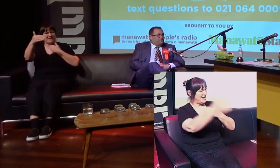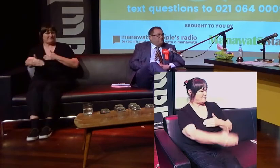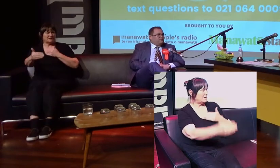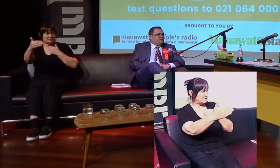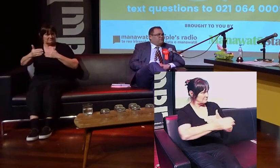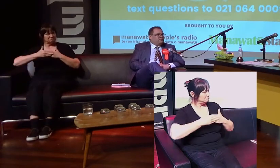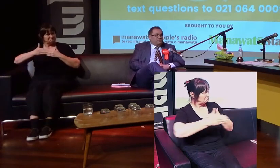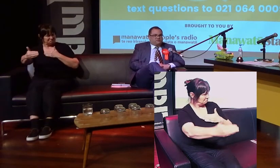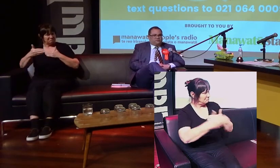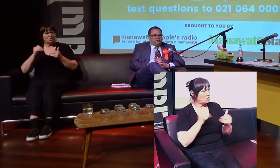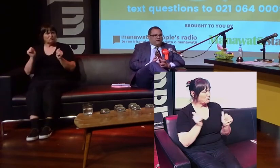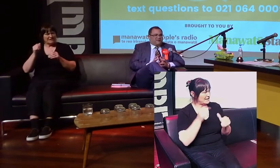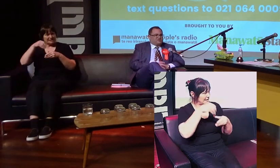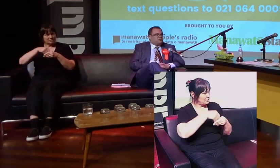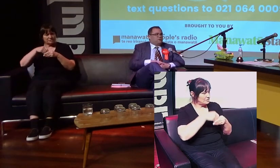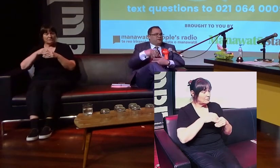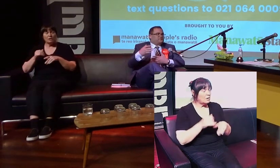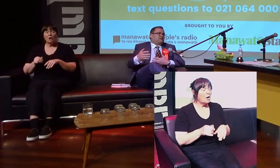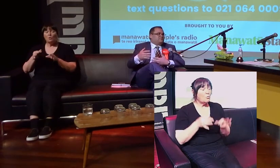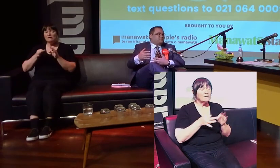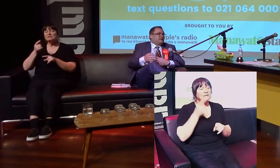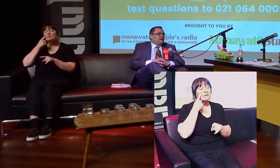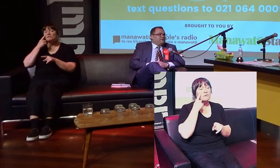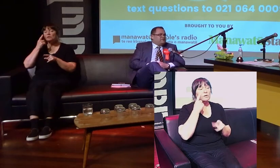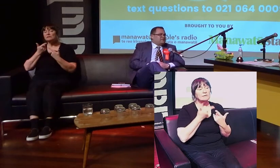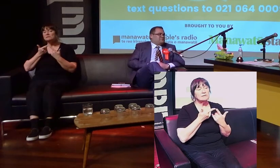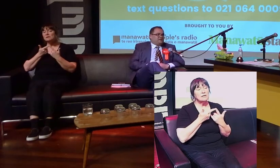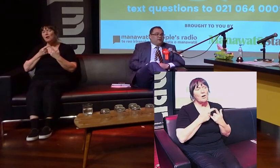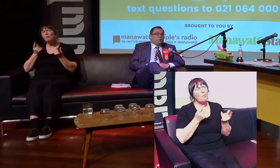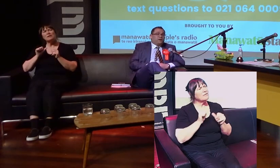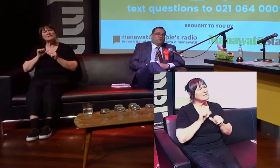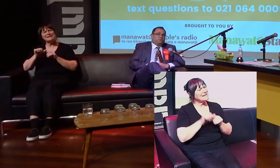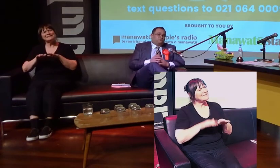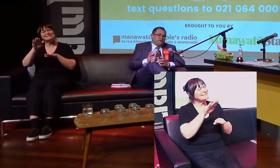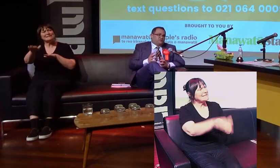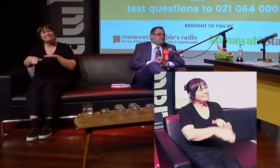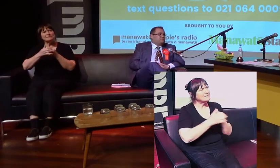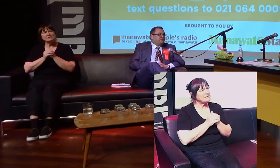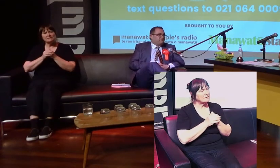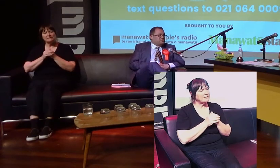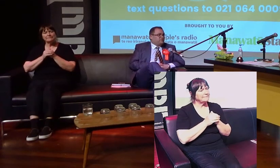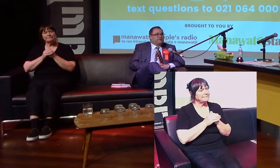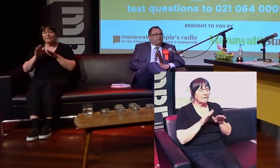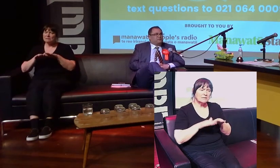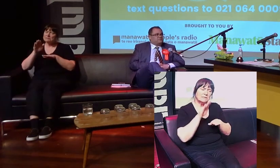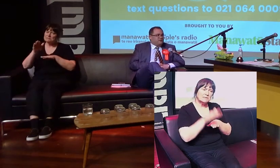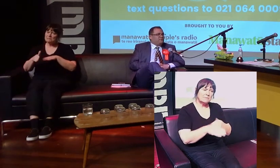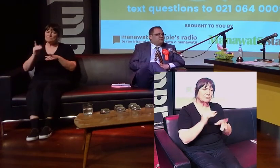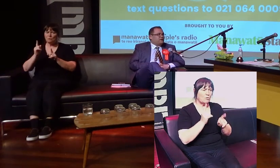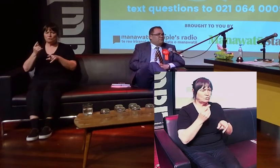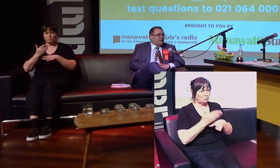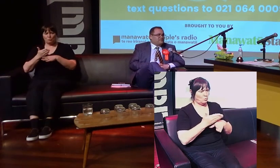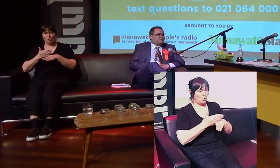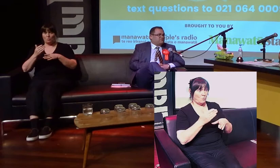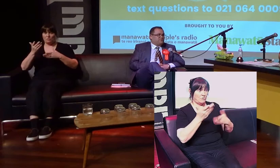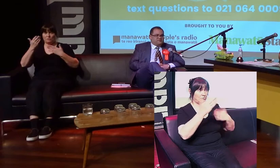we've decided is to look at, actually, what are the next steps. And the next steps are around working with regions around regional economic development.